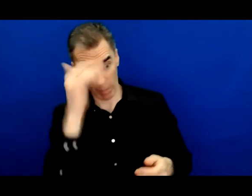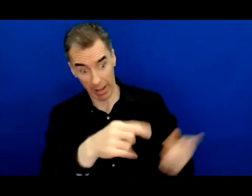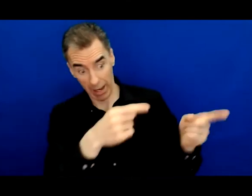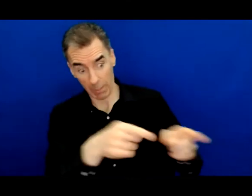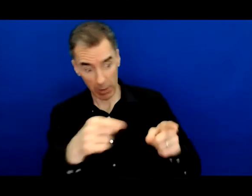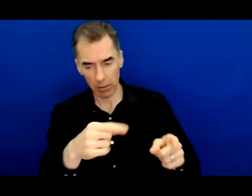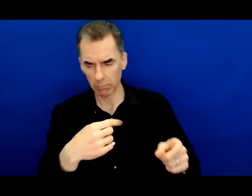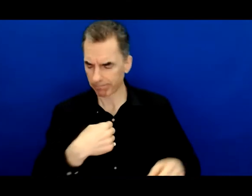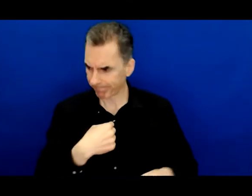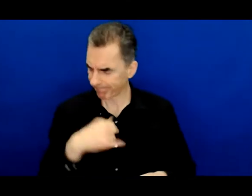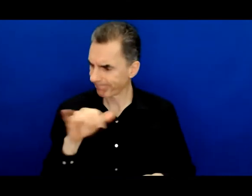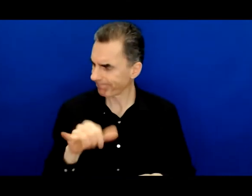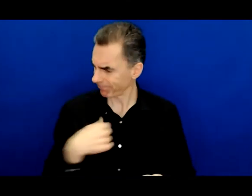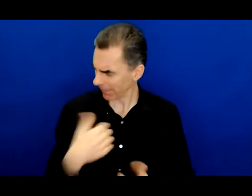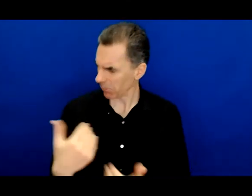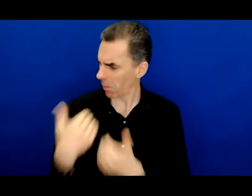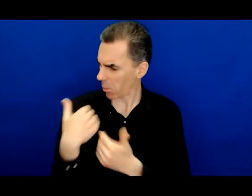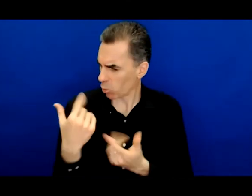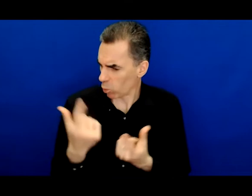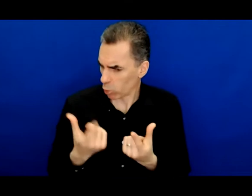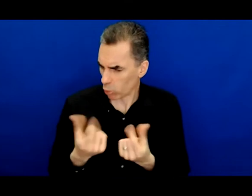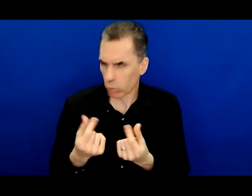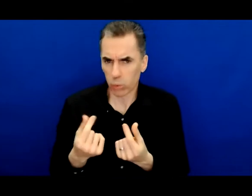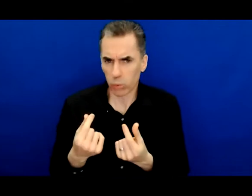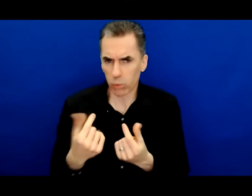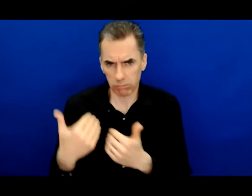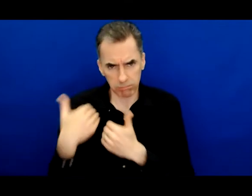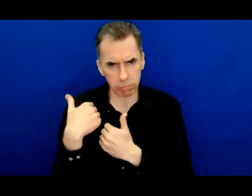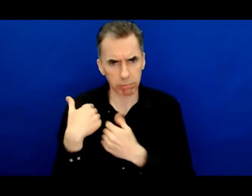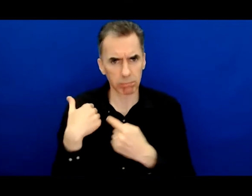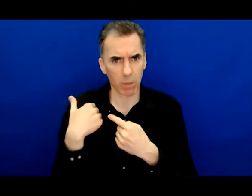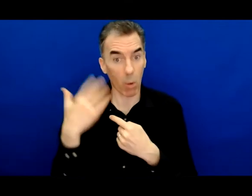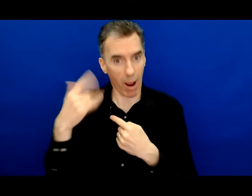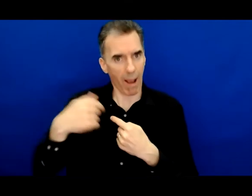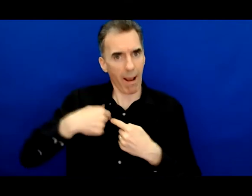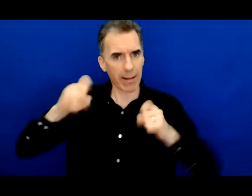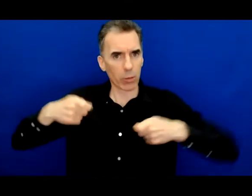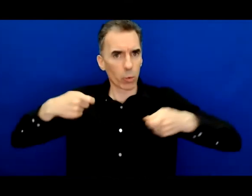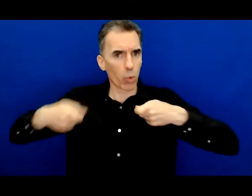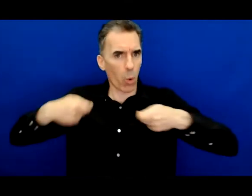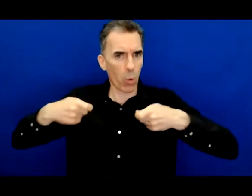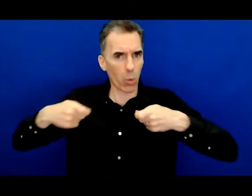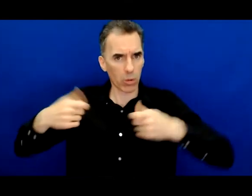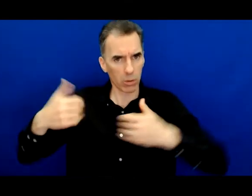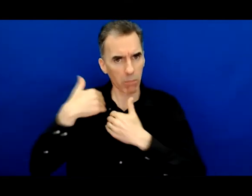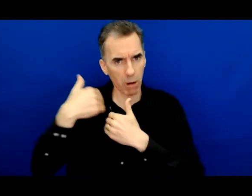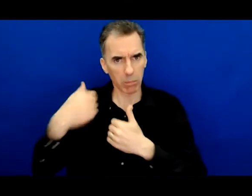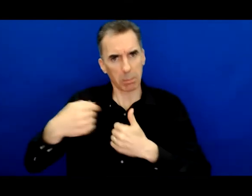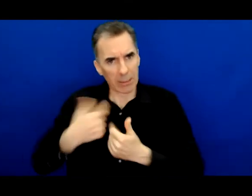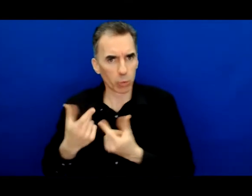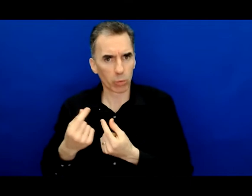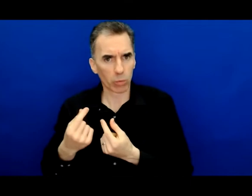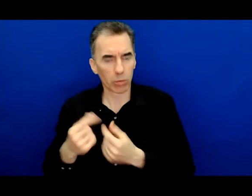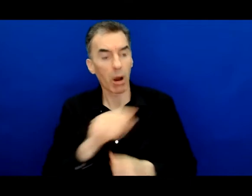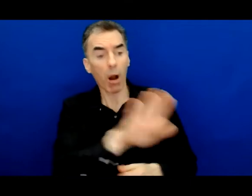between you and another human being why because that is the only thing you have any control over like you cannot change other people's